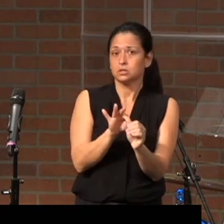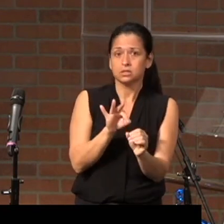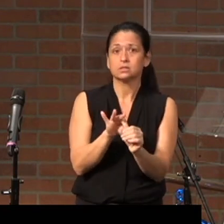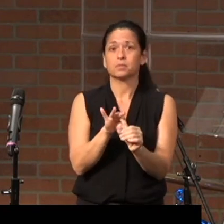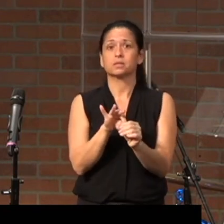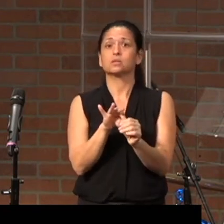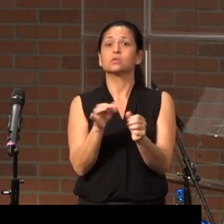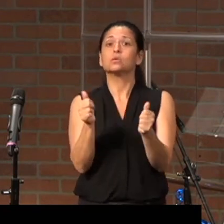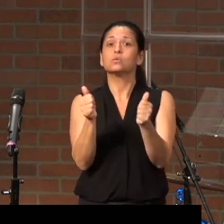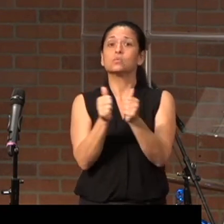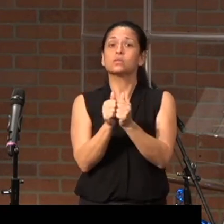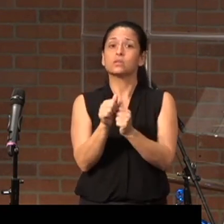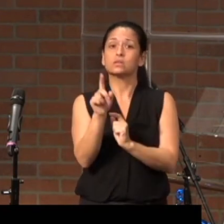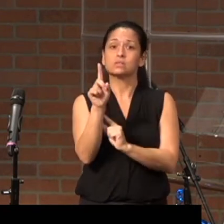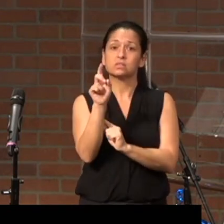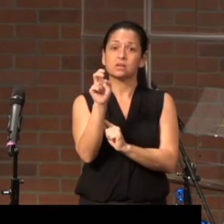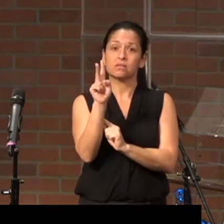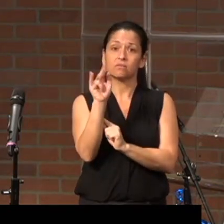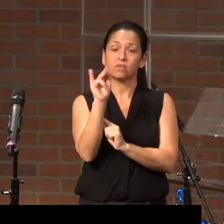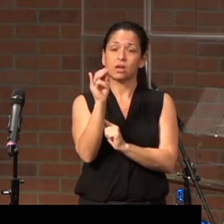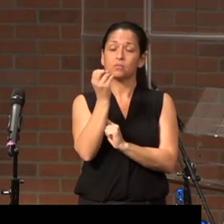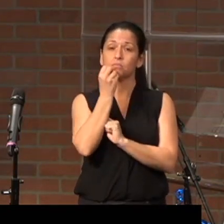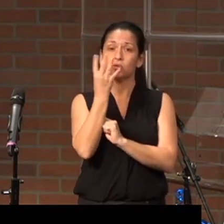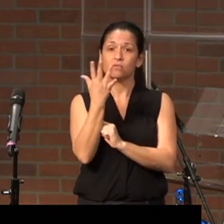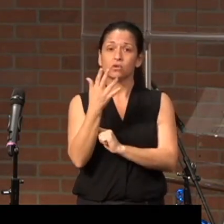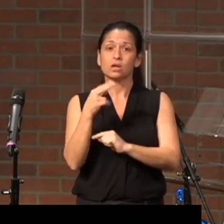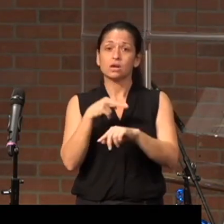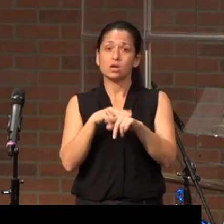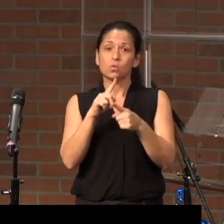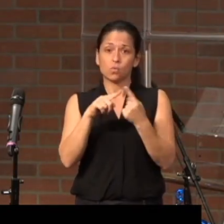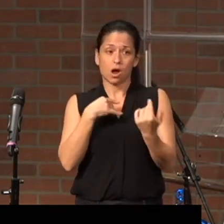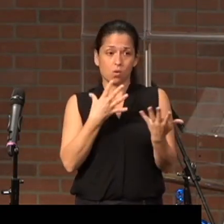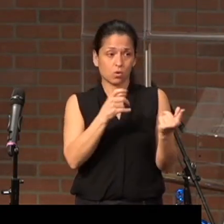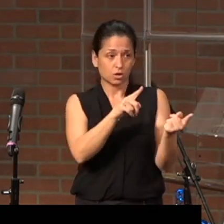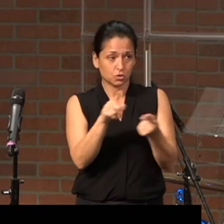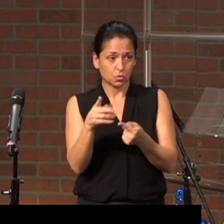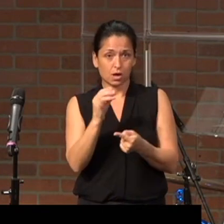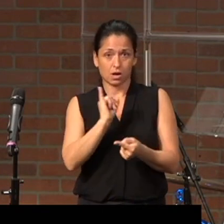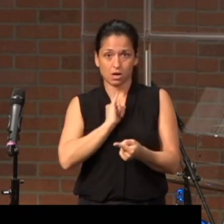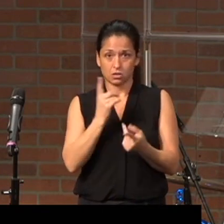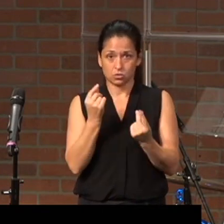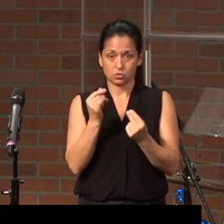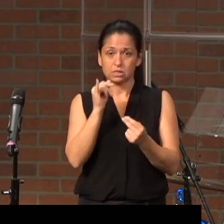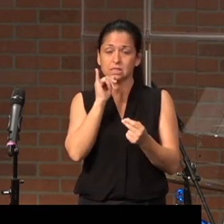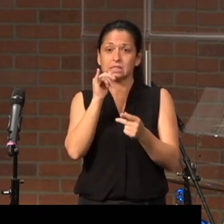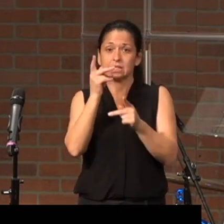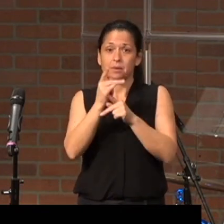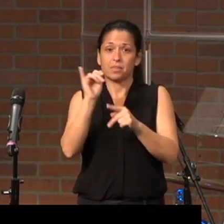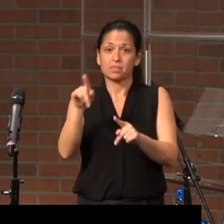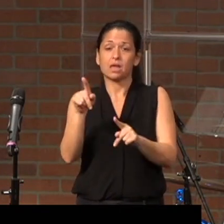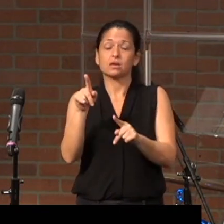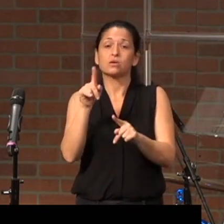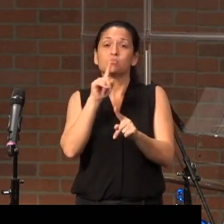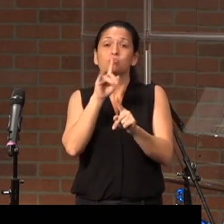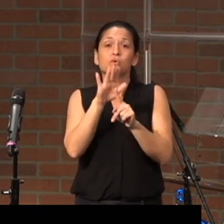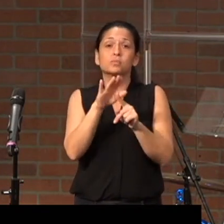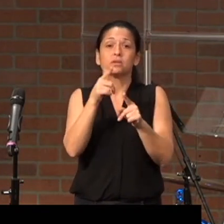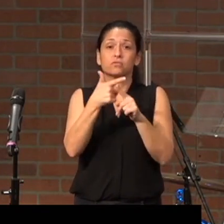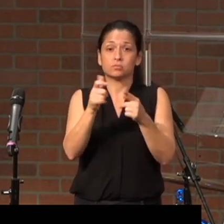with the divine nature, what I want you and I to do is keep those promises of scripture right here.